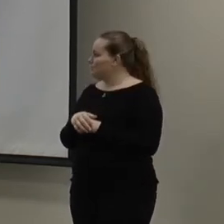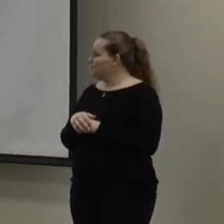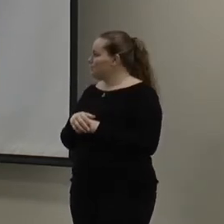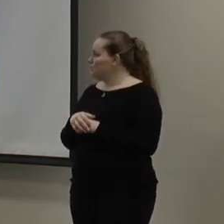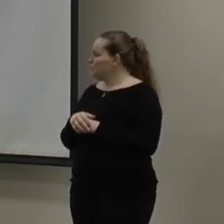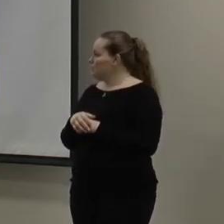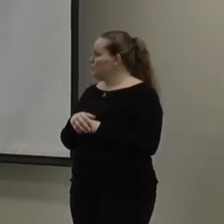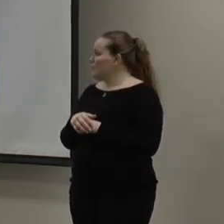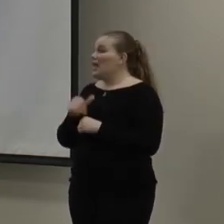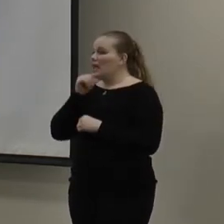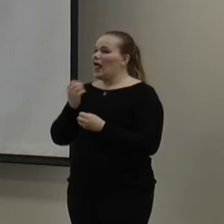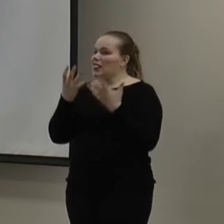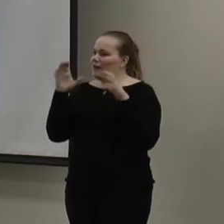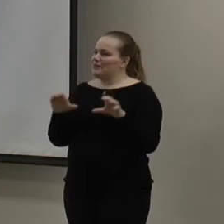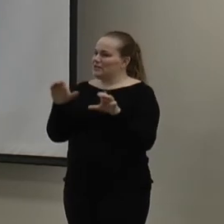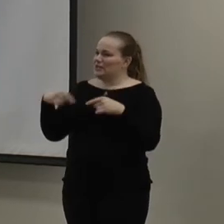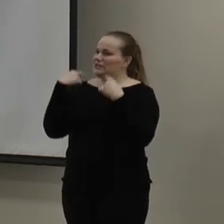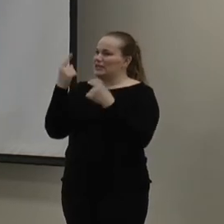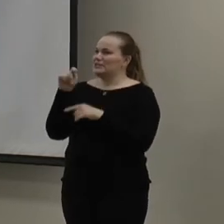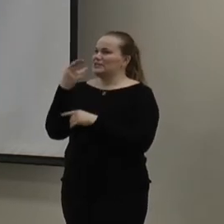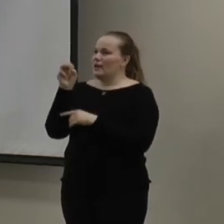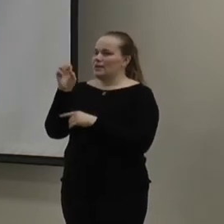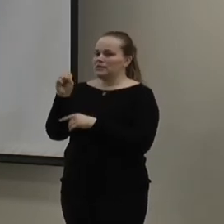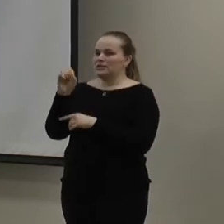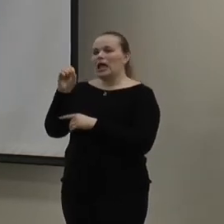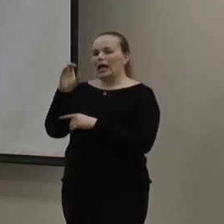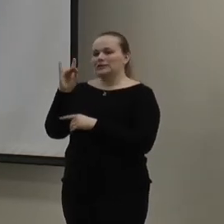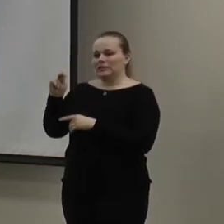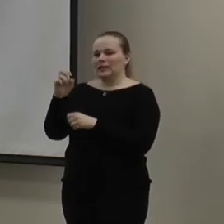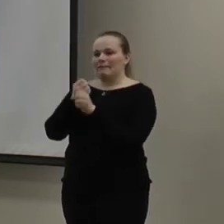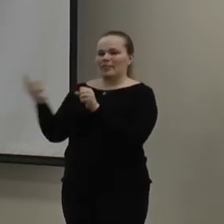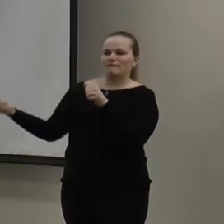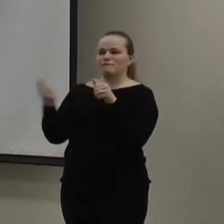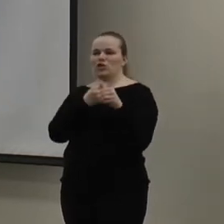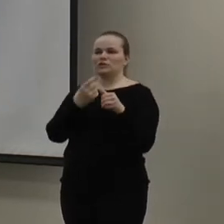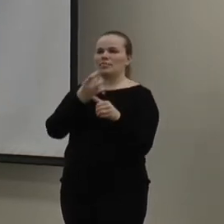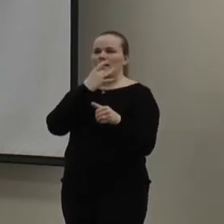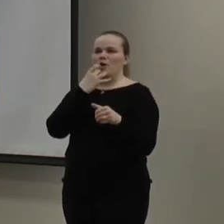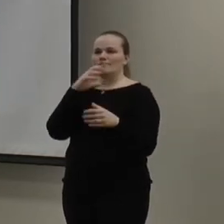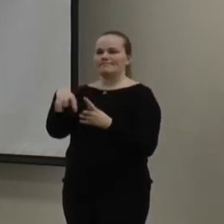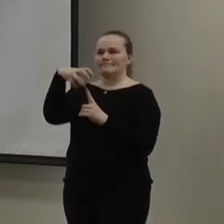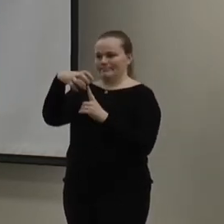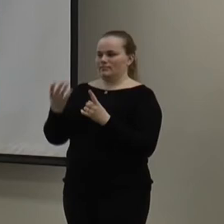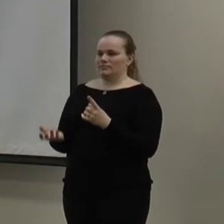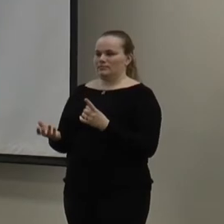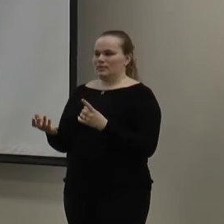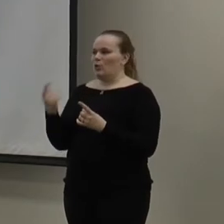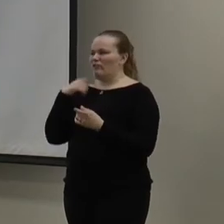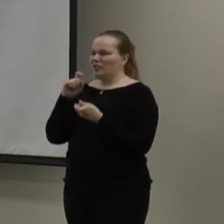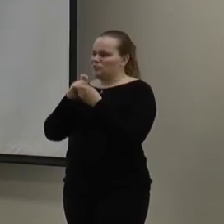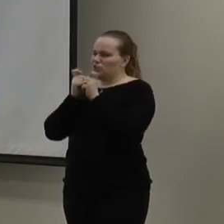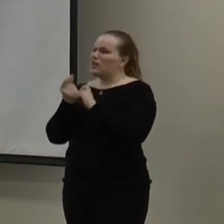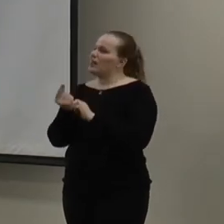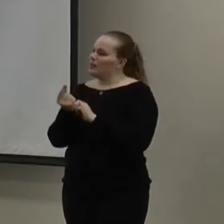So, not a lot has been done since Thomas Edison created the first incandescent light bulb. We've had some minor changes.